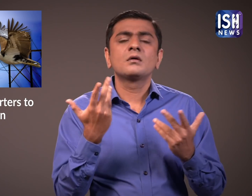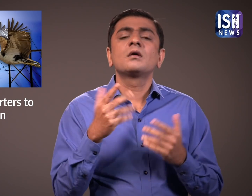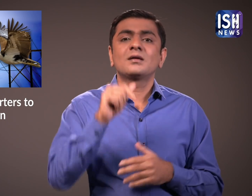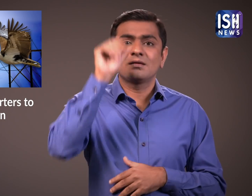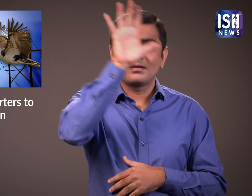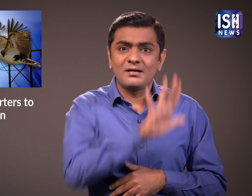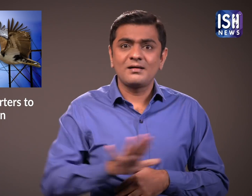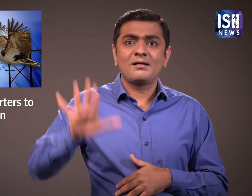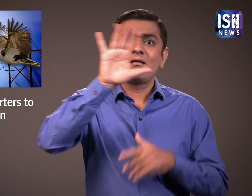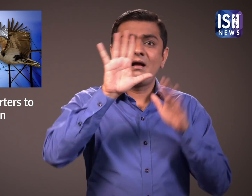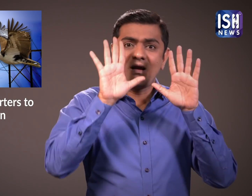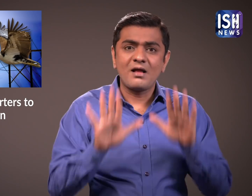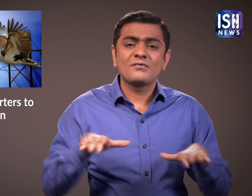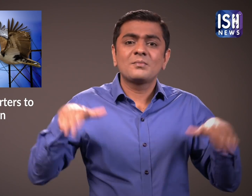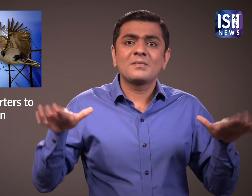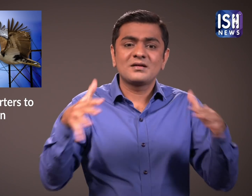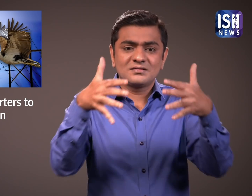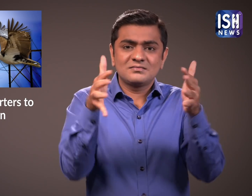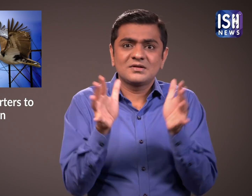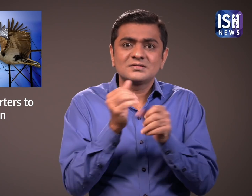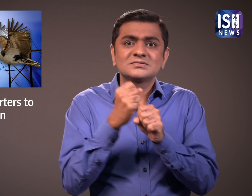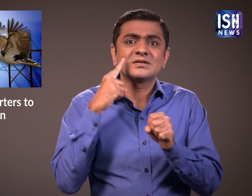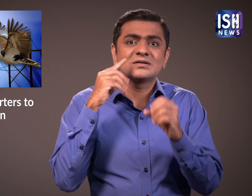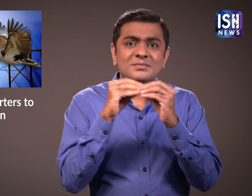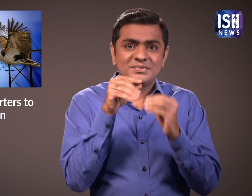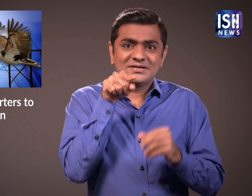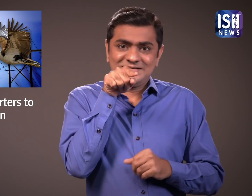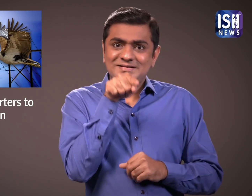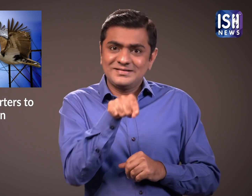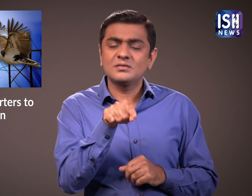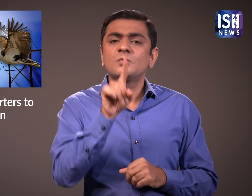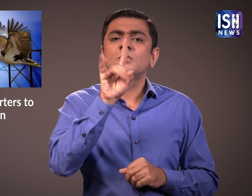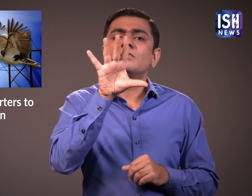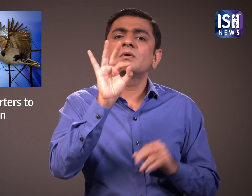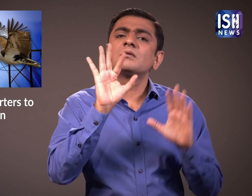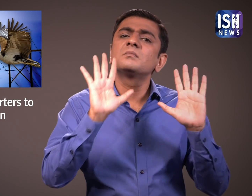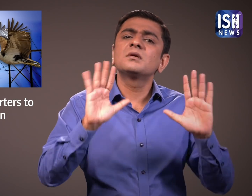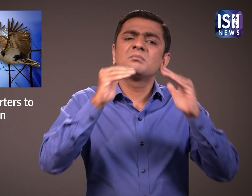In India, there are approximately 150 GIB birds left.